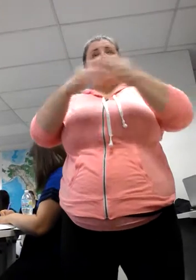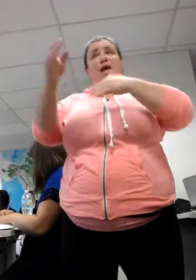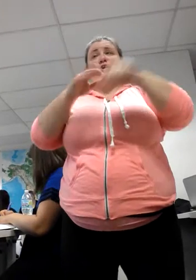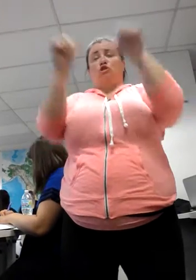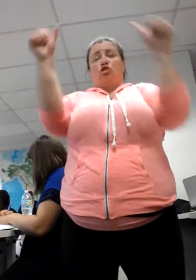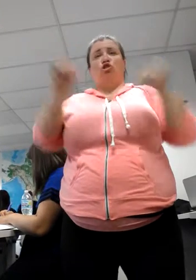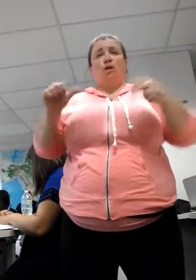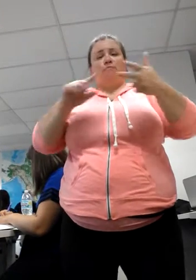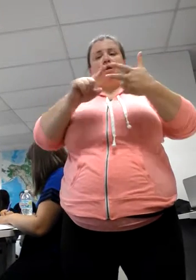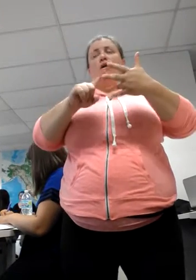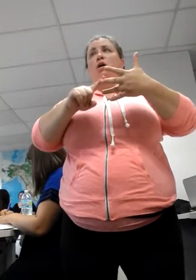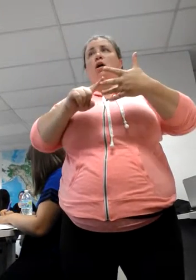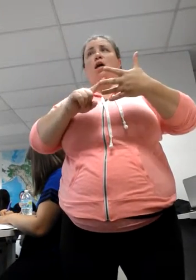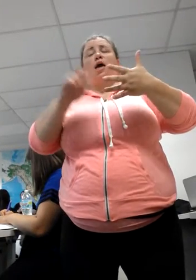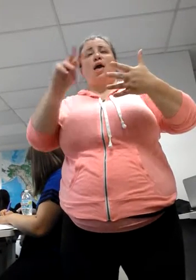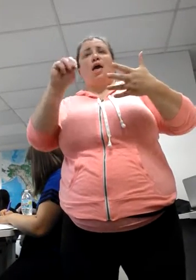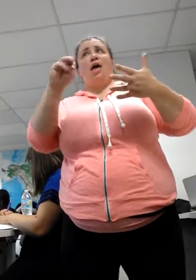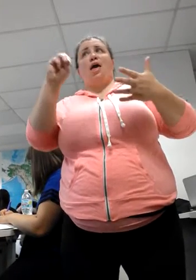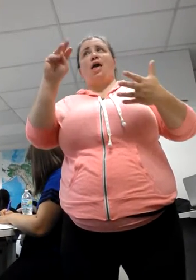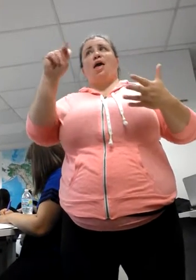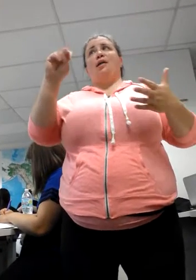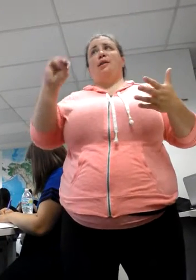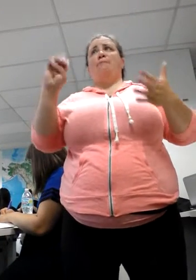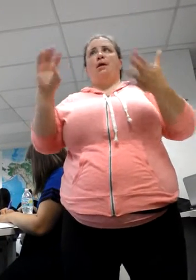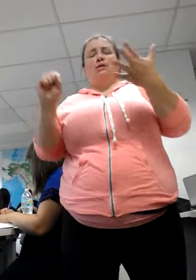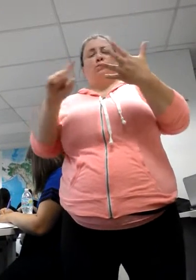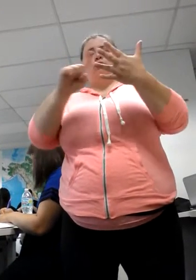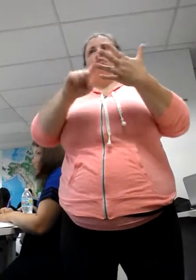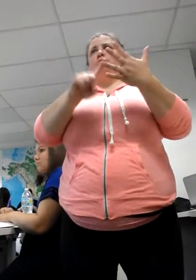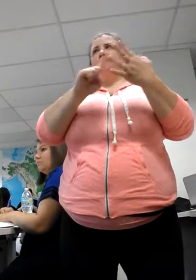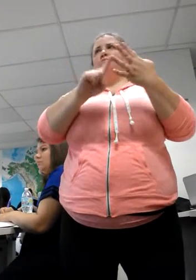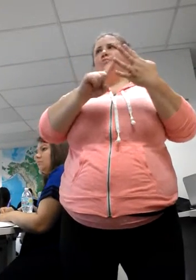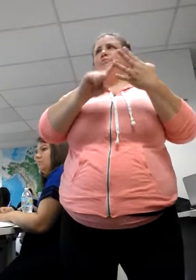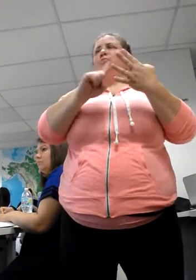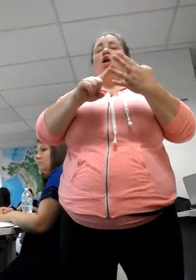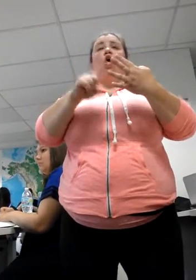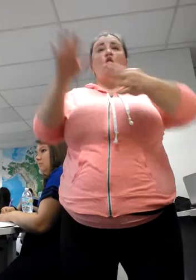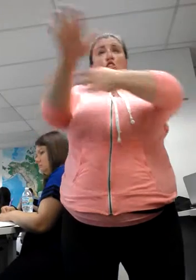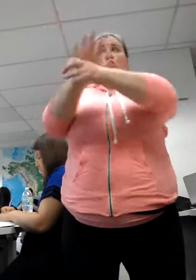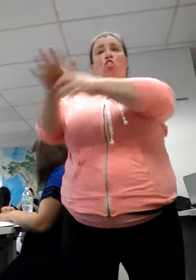Okay, so this is a placement. Did we say placement? Location. Location. Location placement.